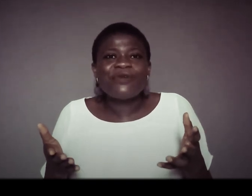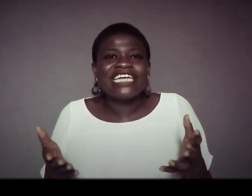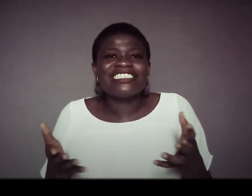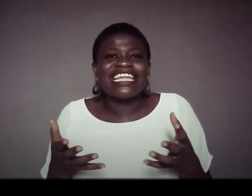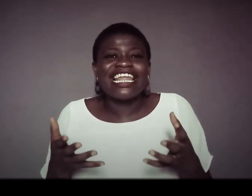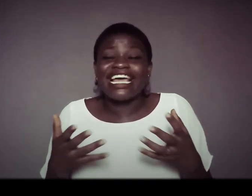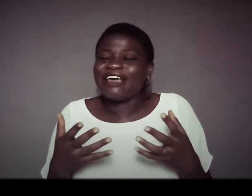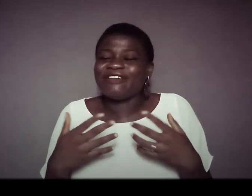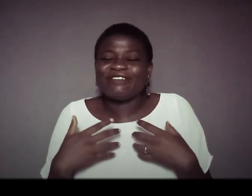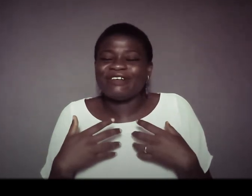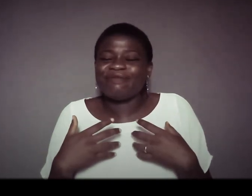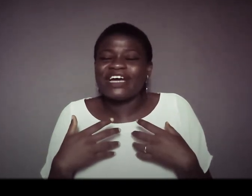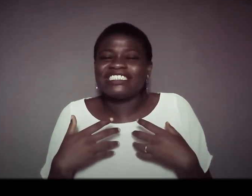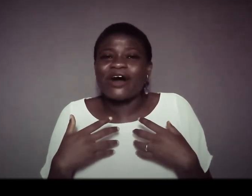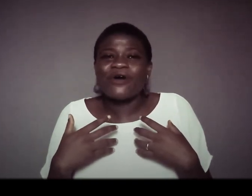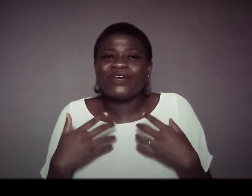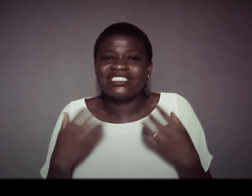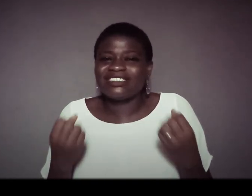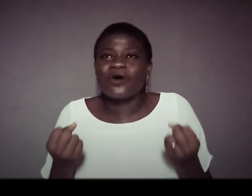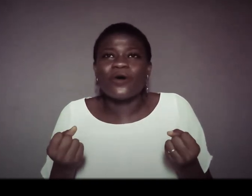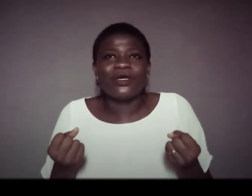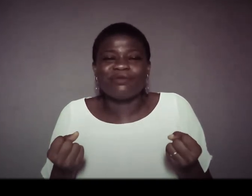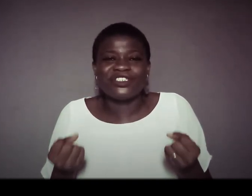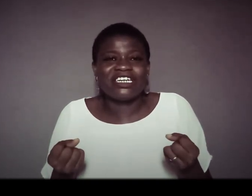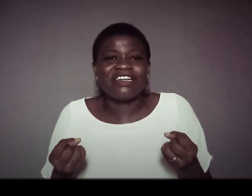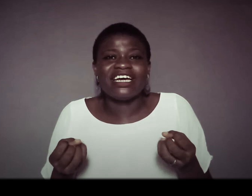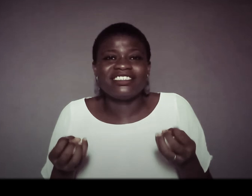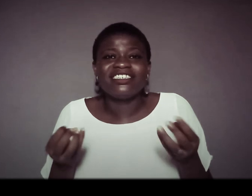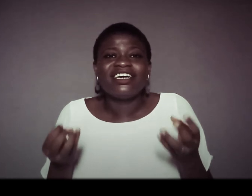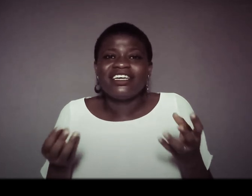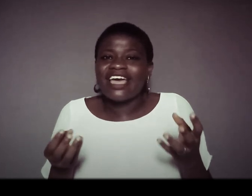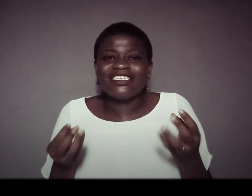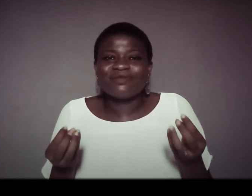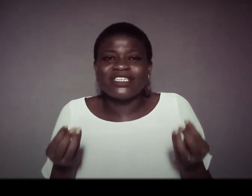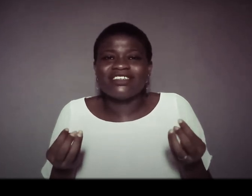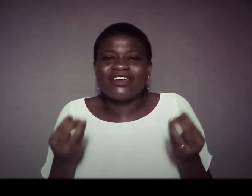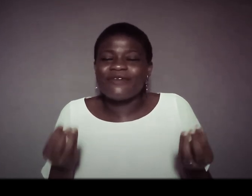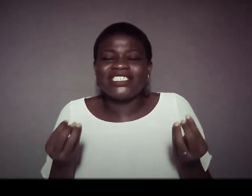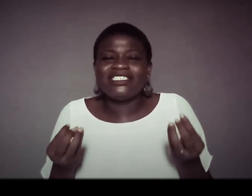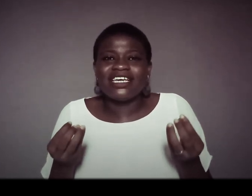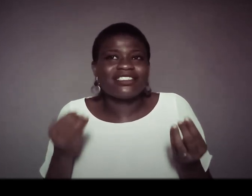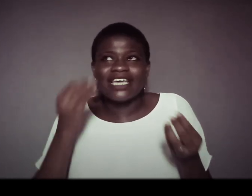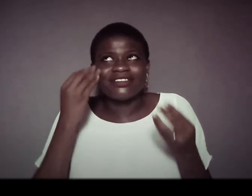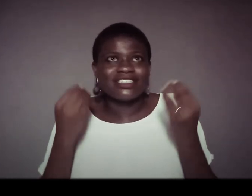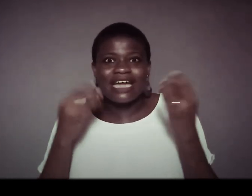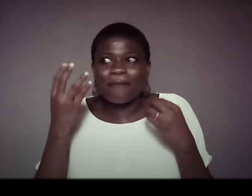rights rights are always so emotional and any spot here you're ready day tears will just out